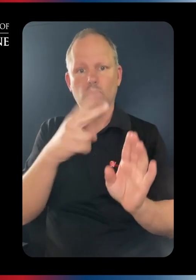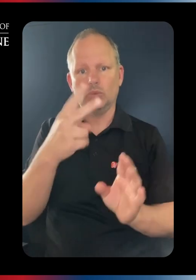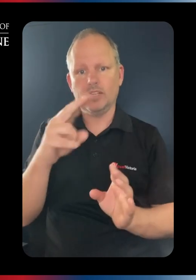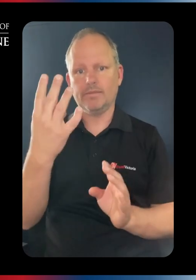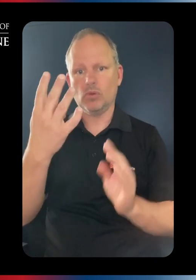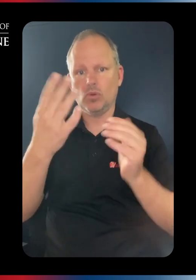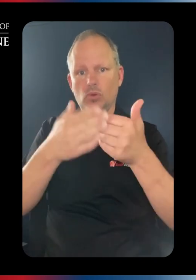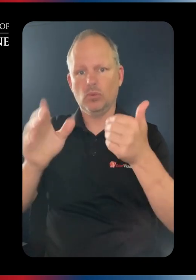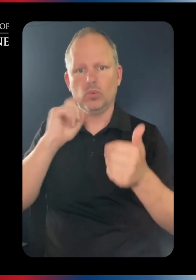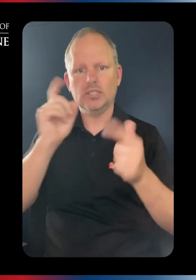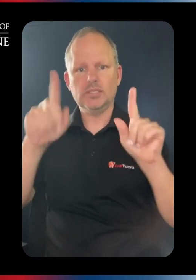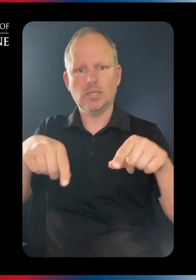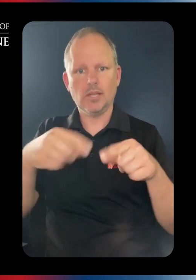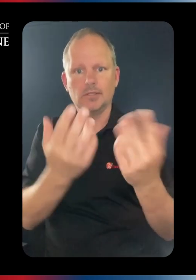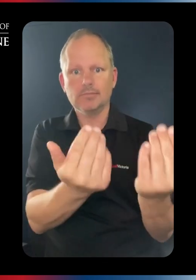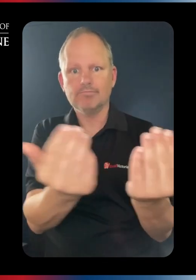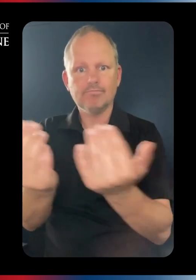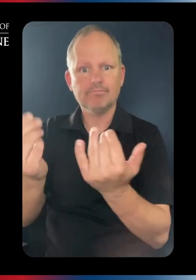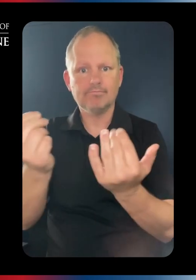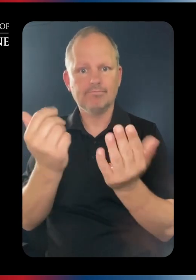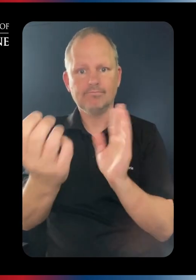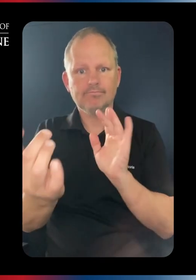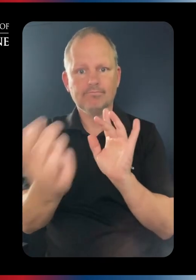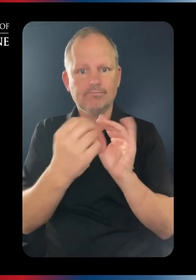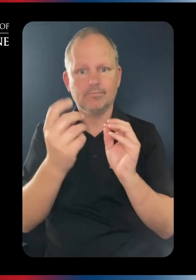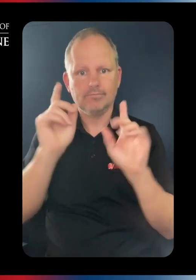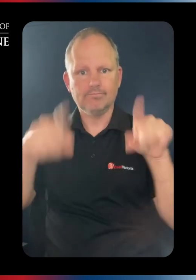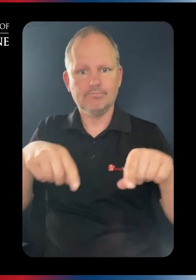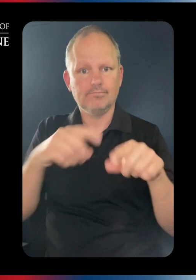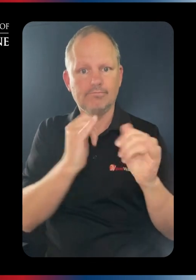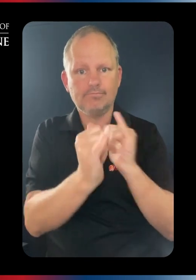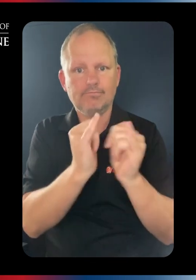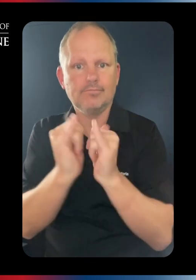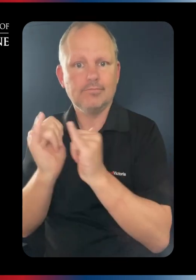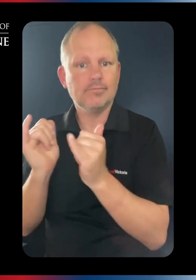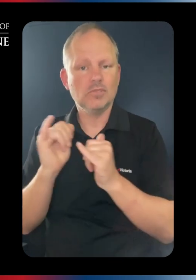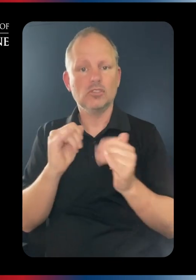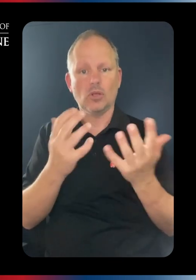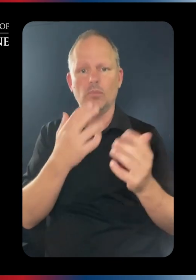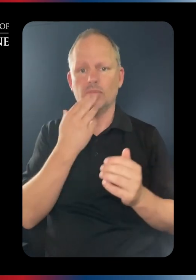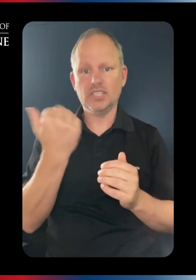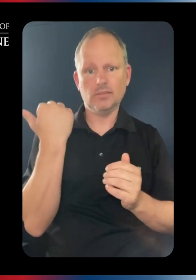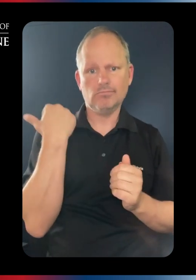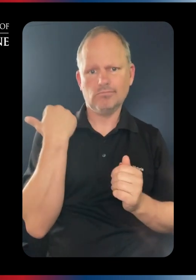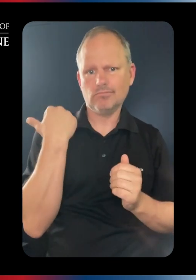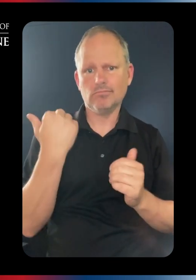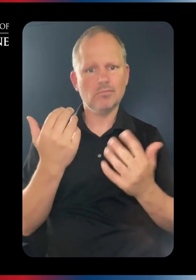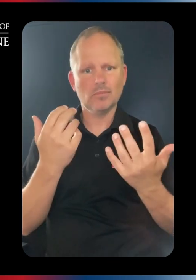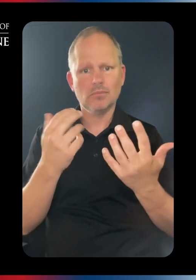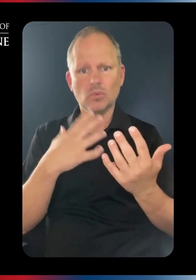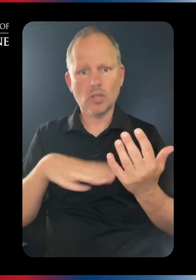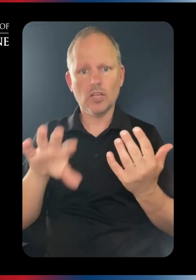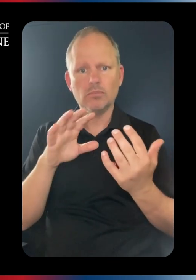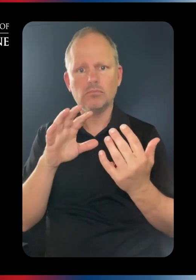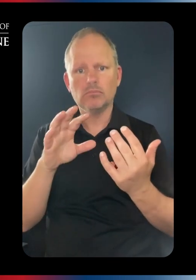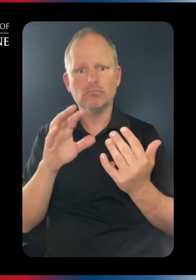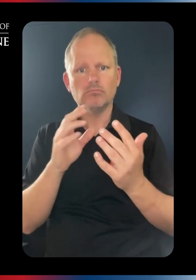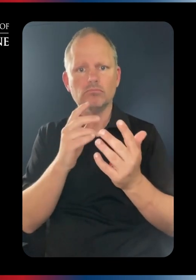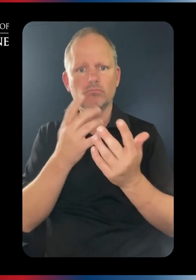year we will start encouraging you to participate in these interviews, so please get in touch if you would like to